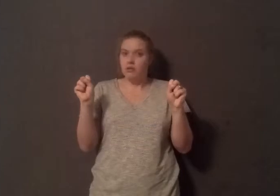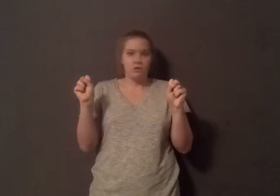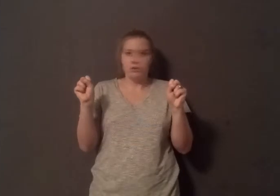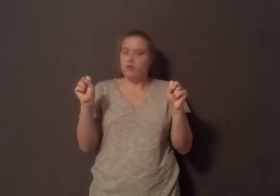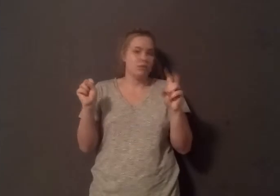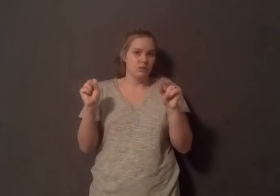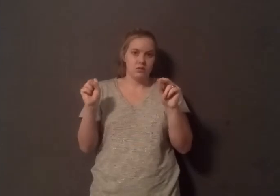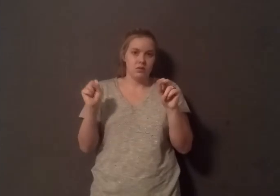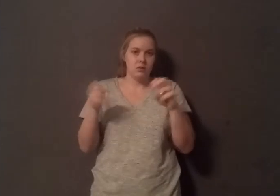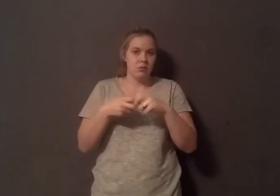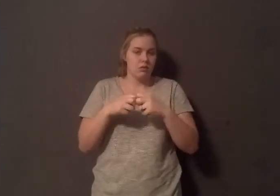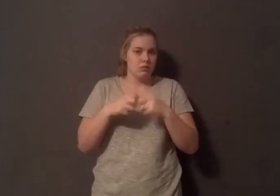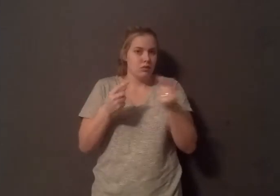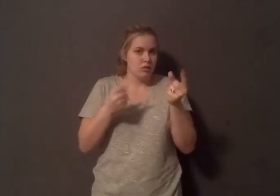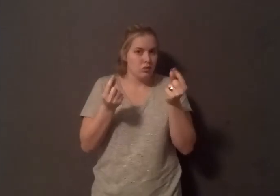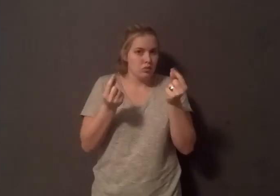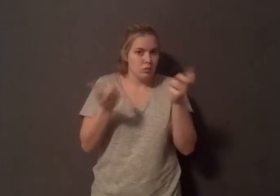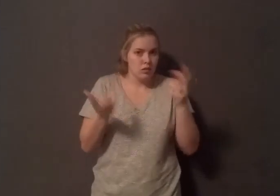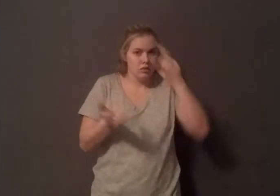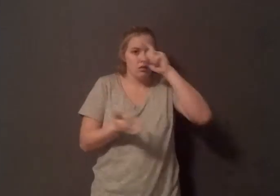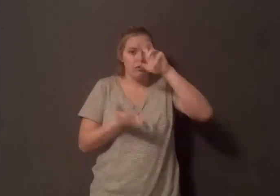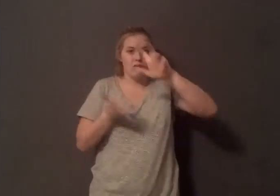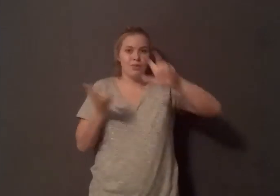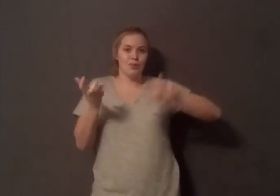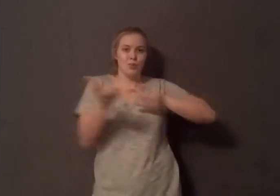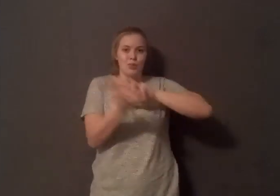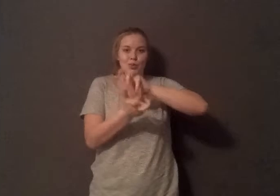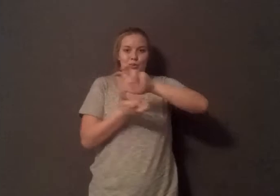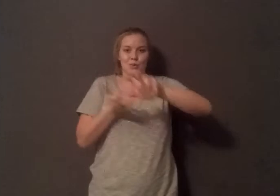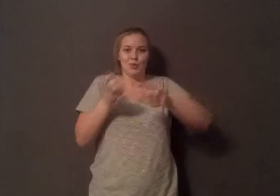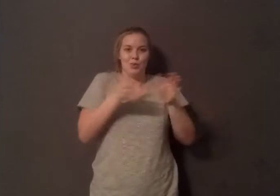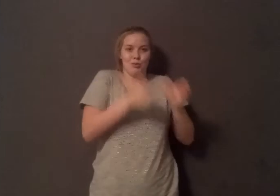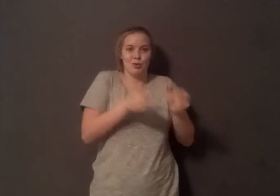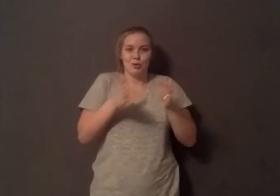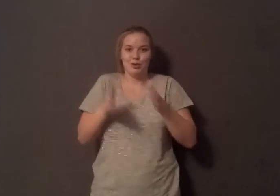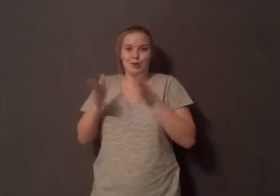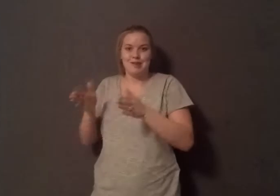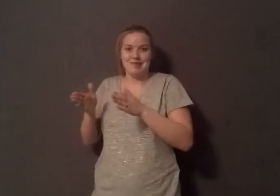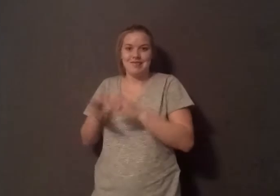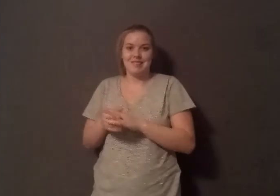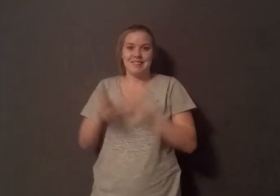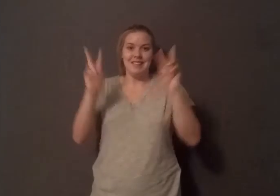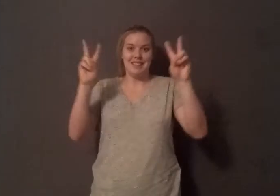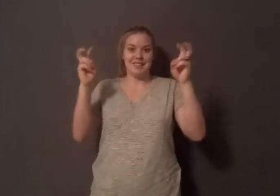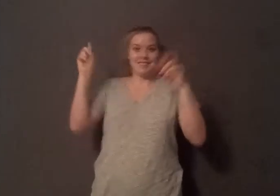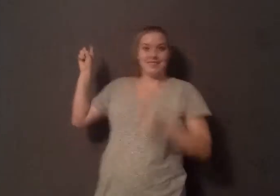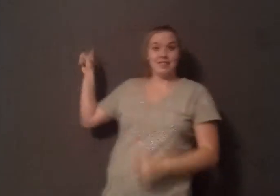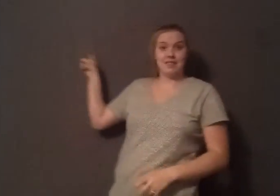the public, to introduce doubt. You know, there's a famous tobacco industry memo. It's called Doubt is Our Product. That's all they had to do. They didn't have